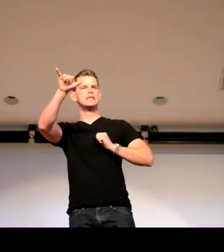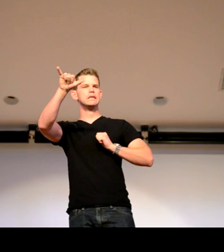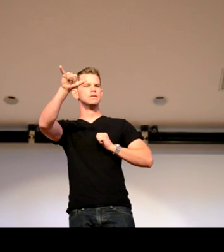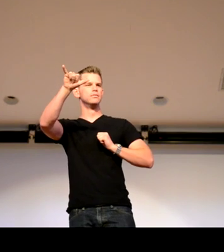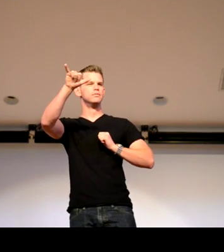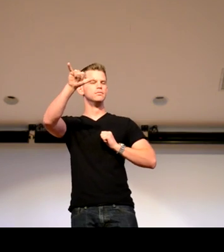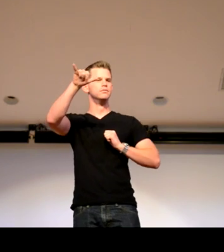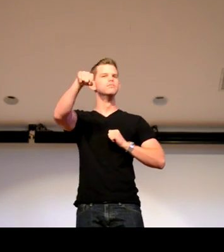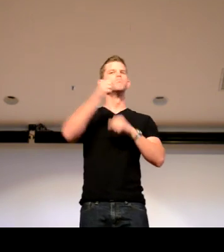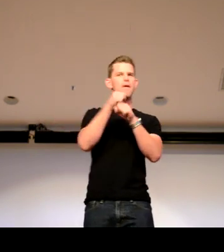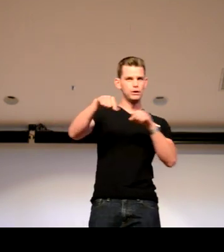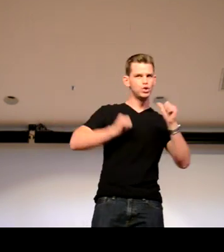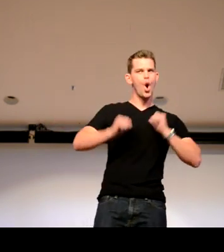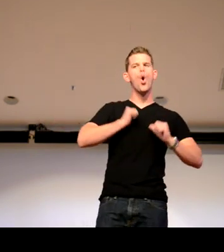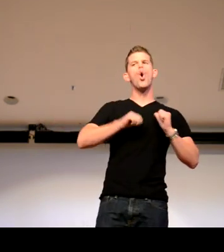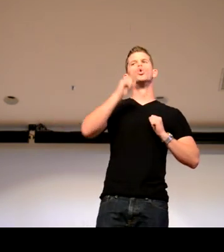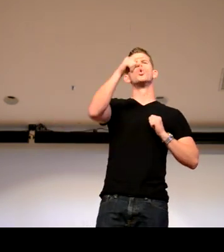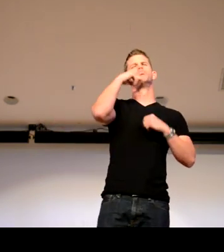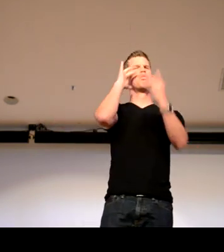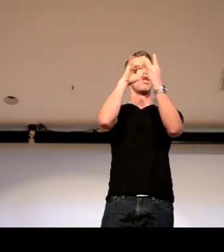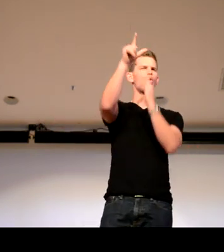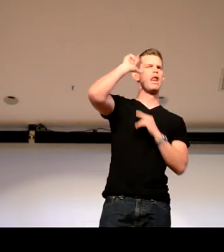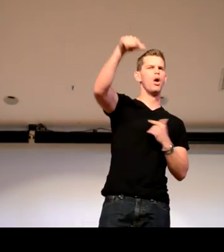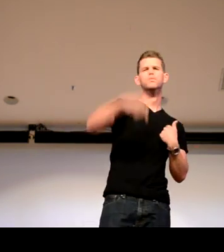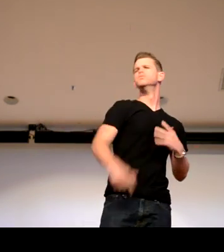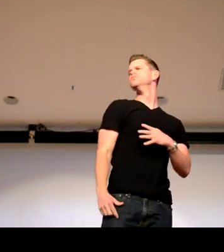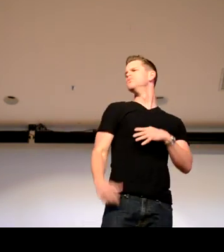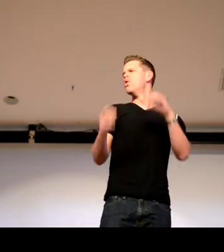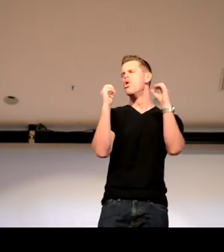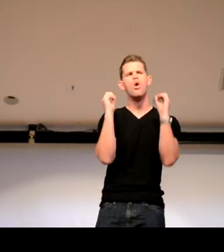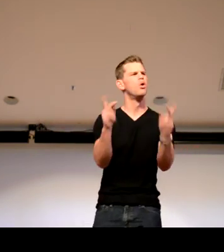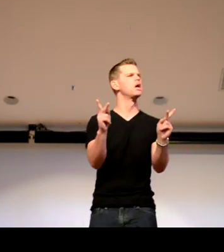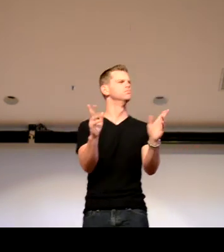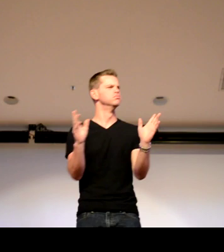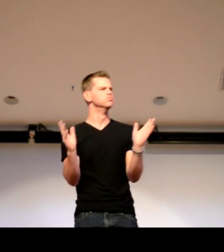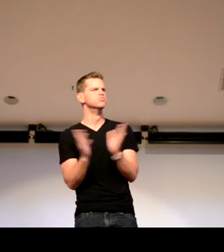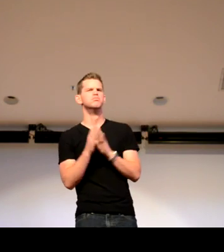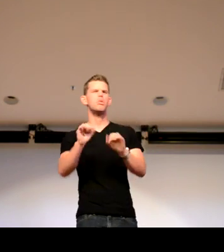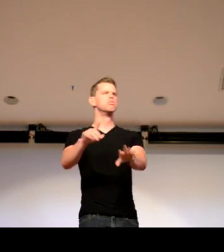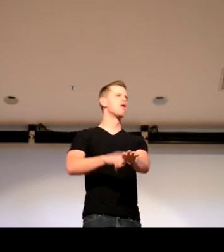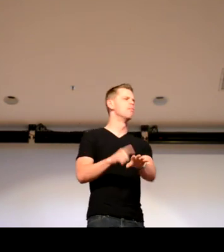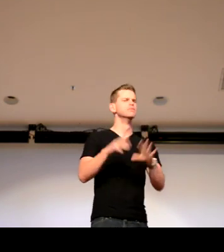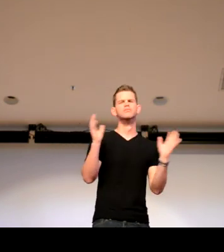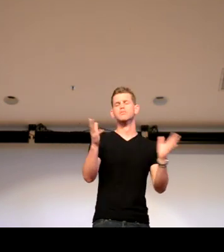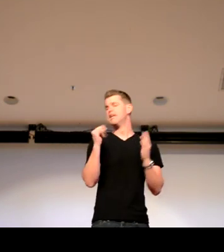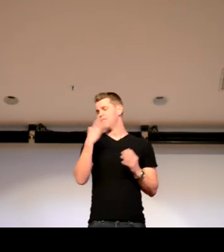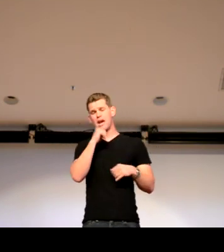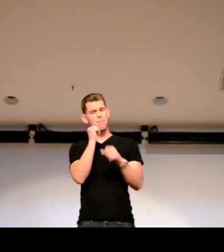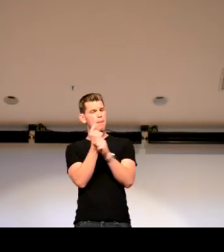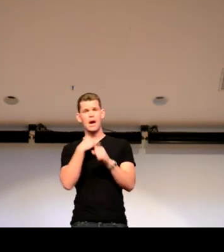show, Lindsay, she said, I'll contact you later. And I said, okay. And I said, take your time. No problem.